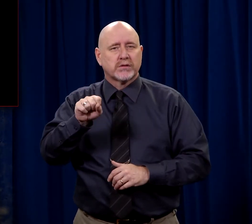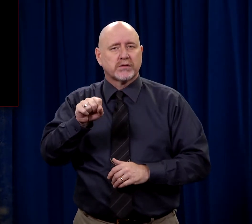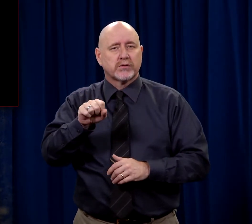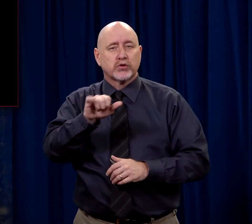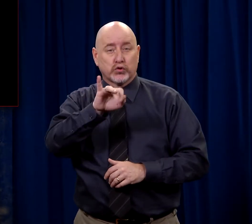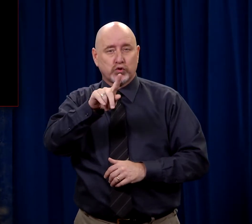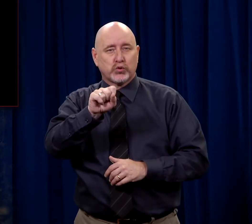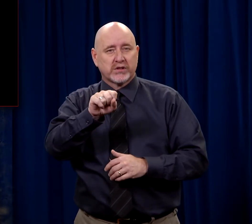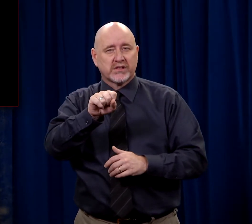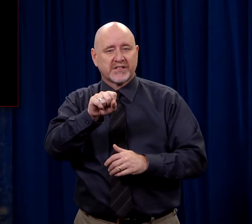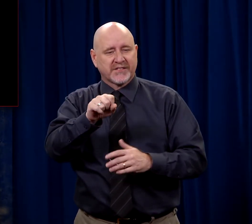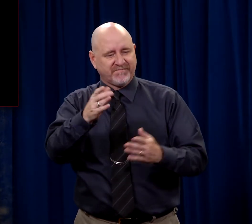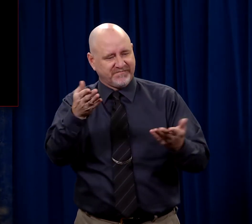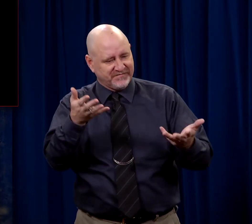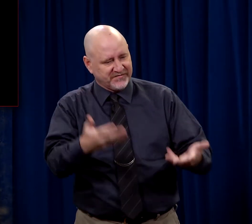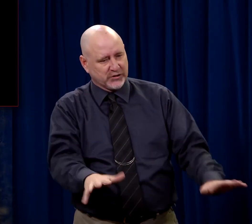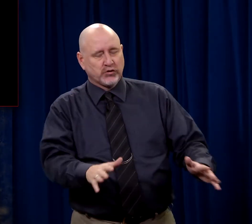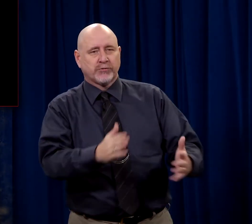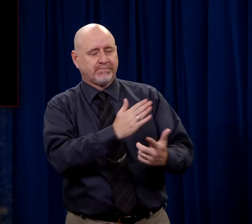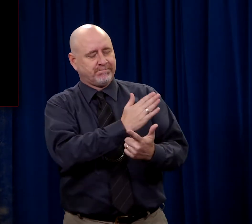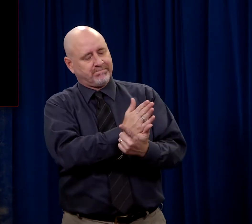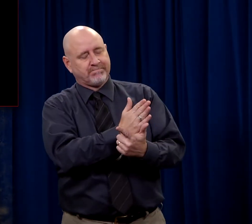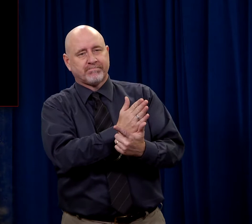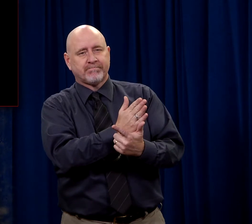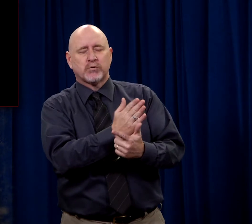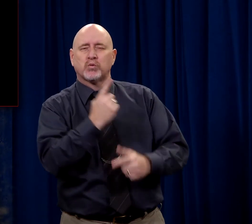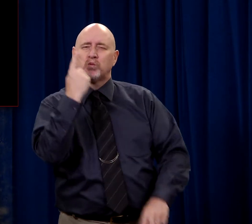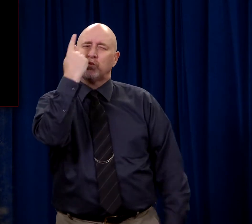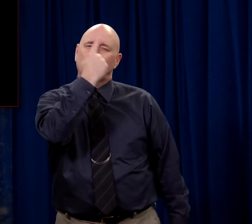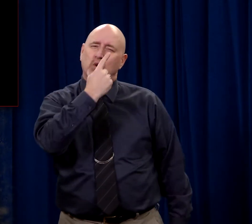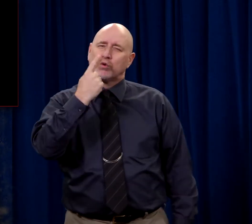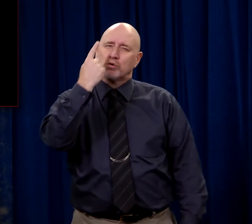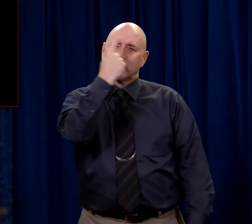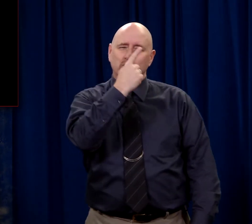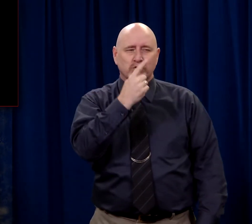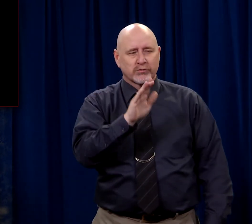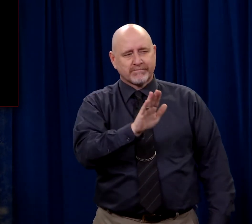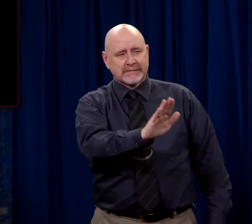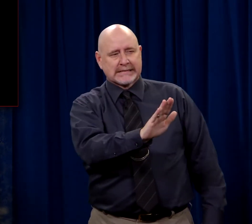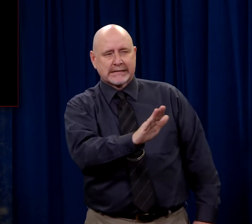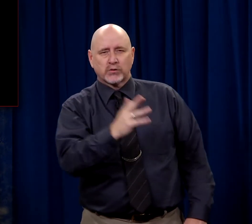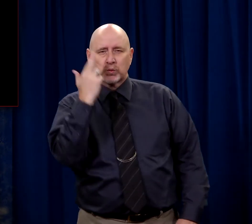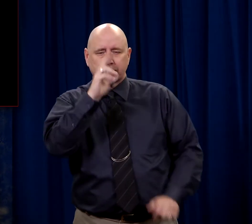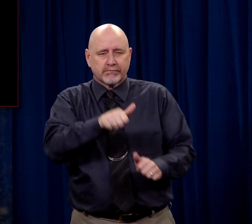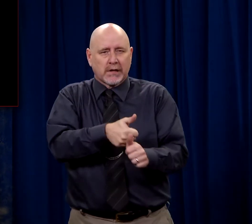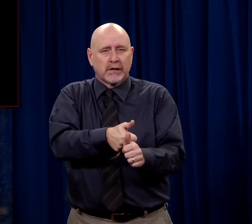And thus the book of Judas is forever closed. And we're left to wonder about his motive.